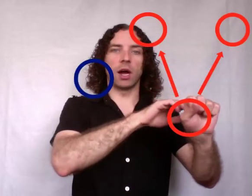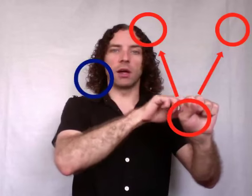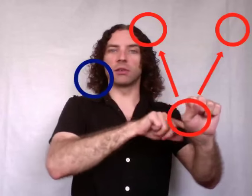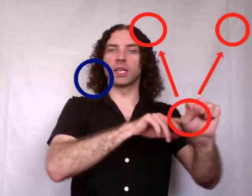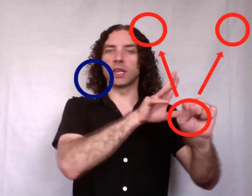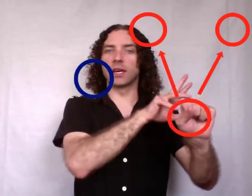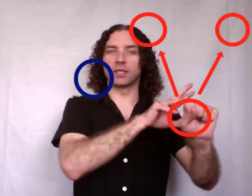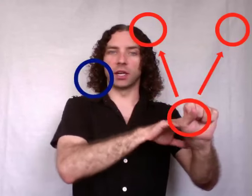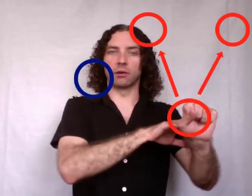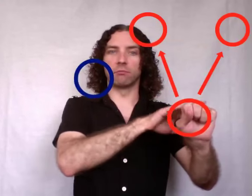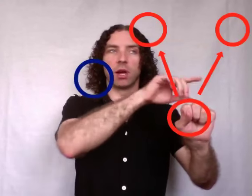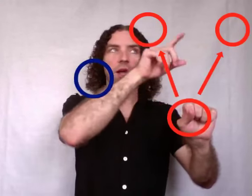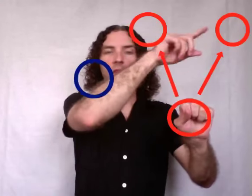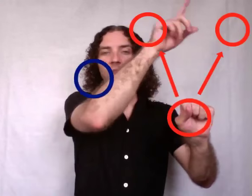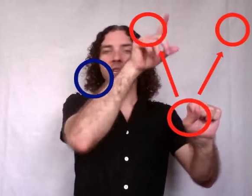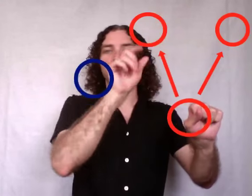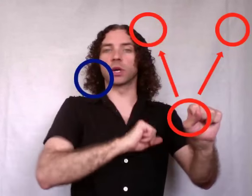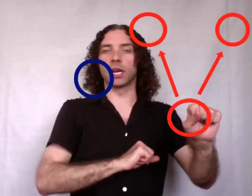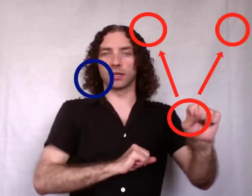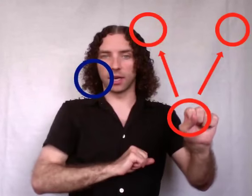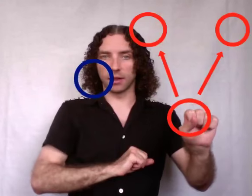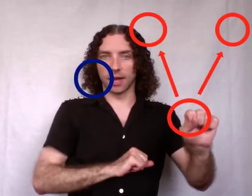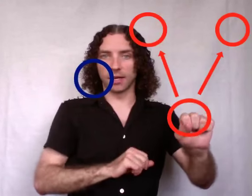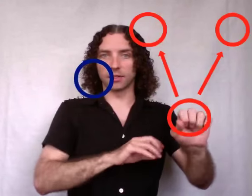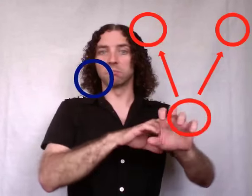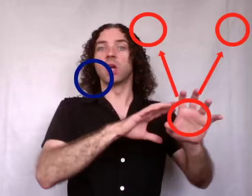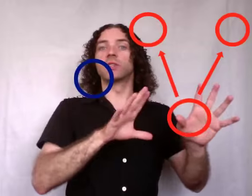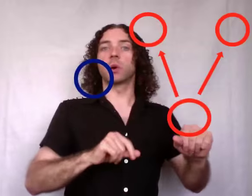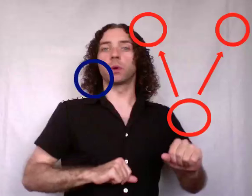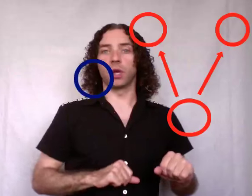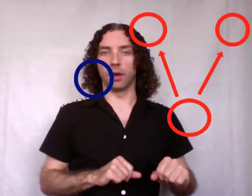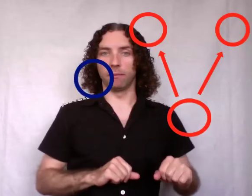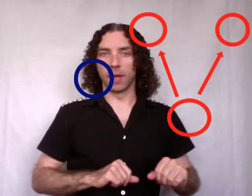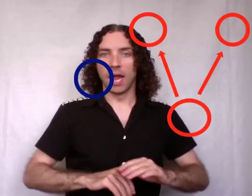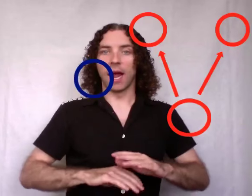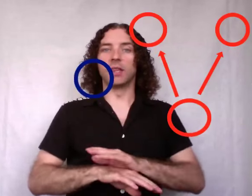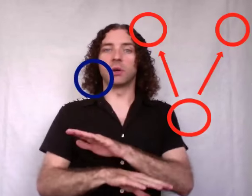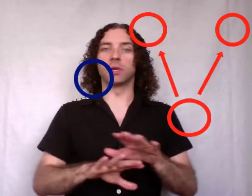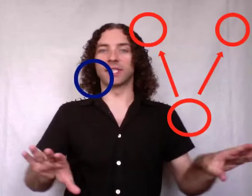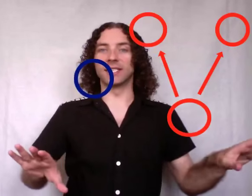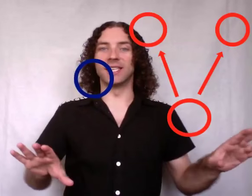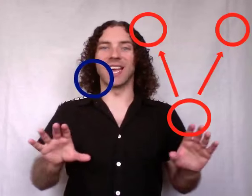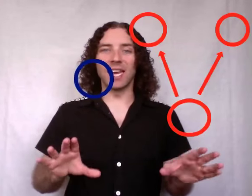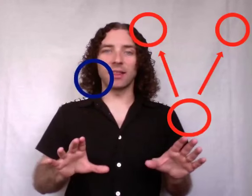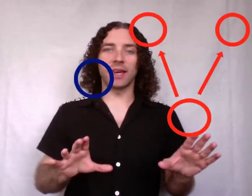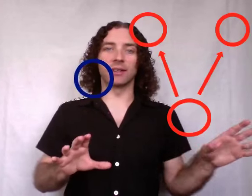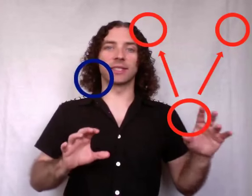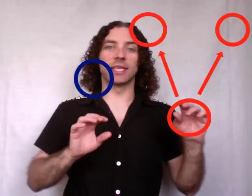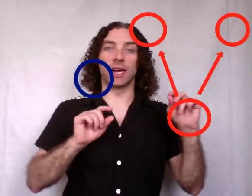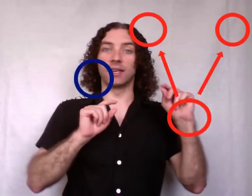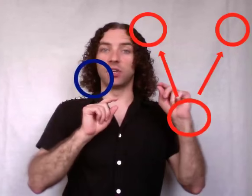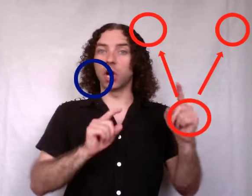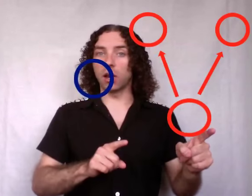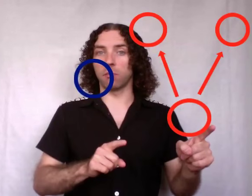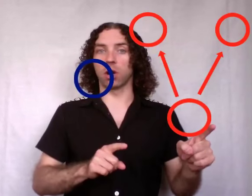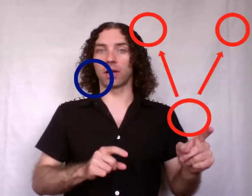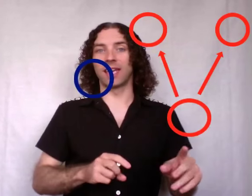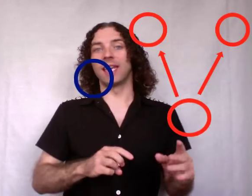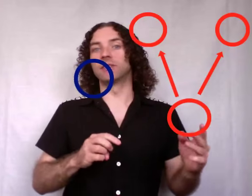there's nothing else here. And these things weren't connected to anything else. So we're done. And then what it says is, anything else that I did not mark is